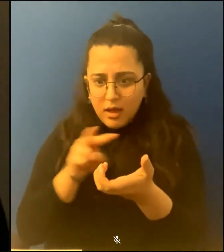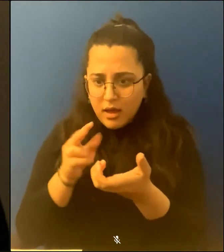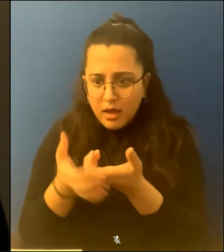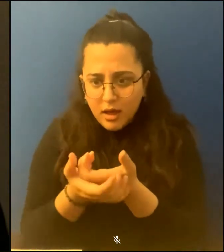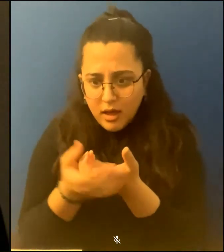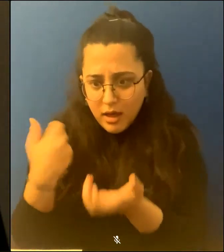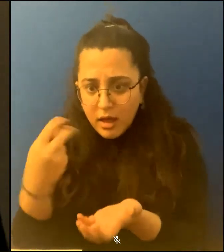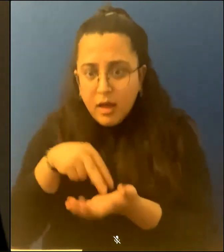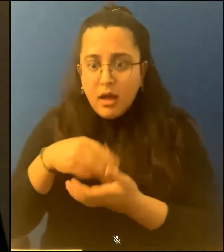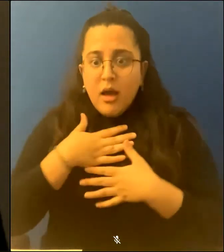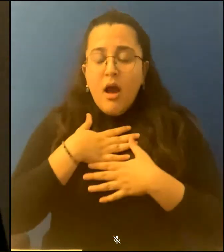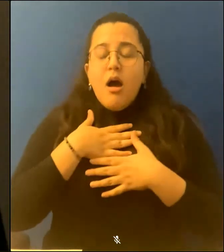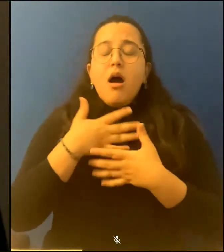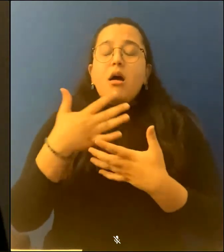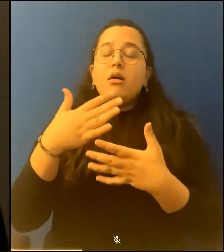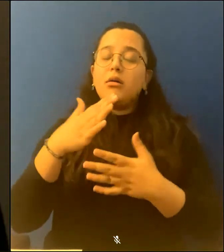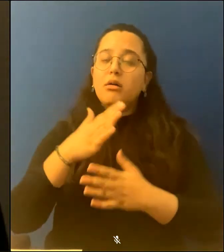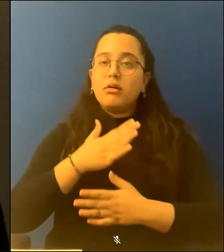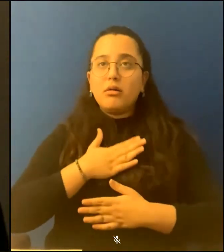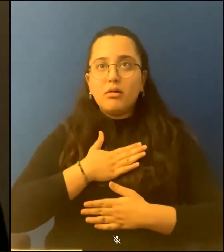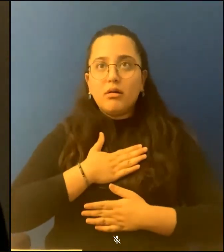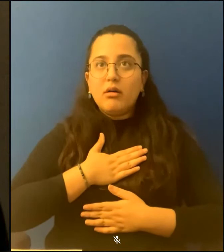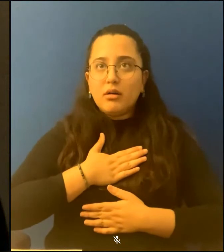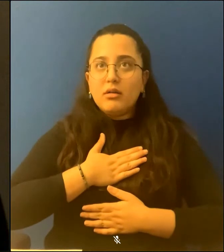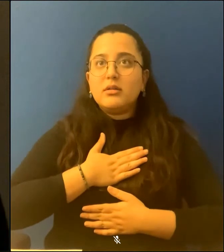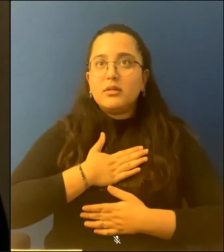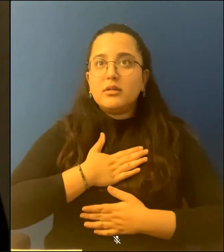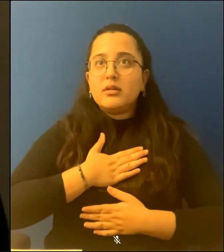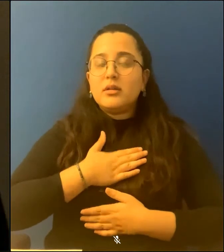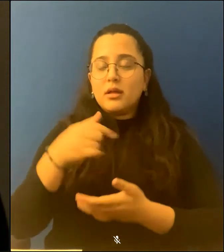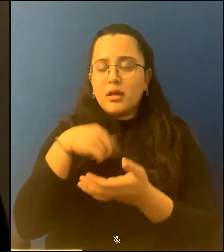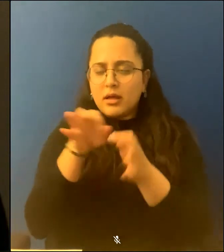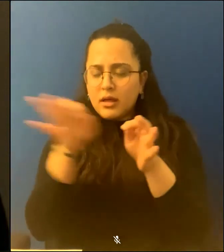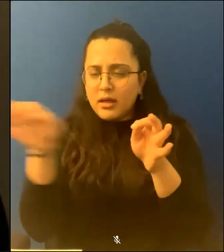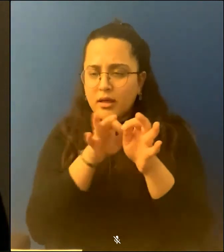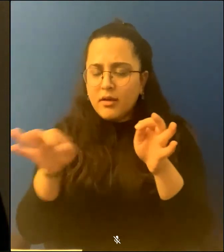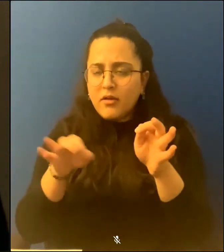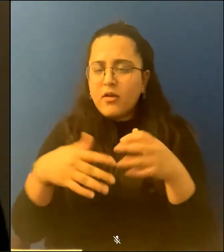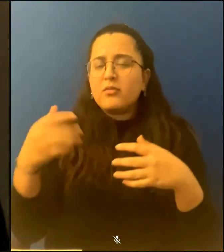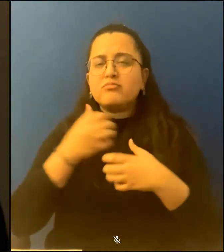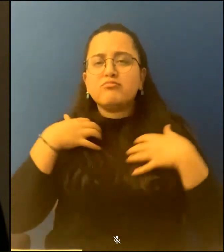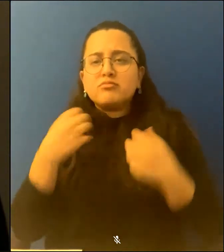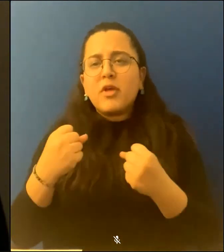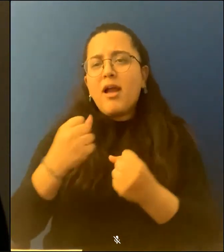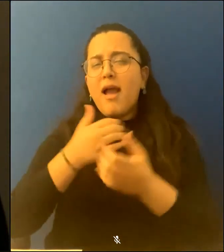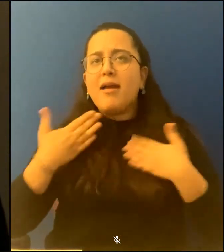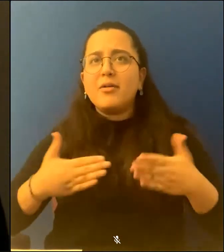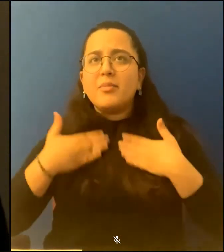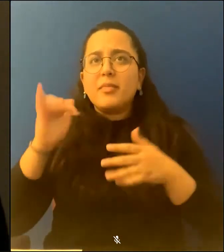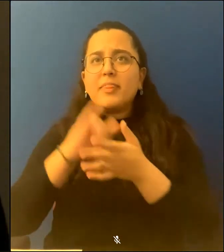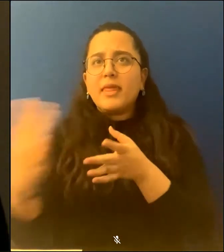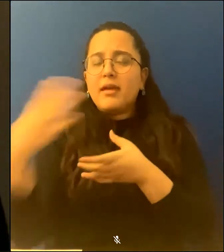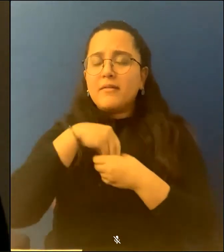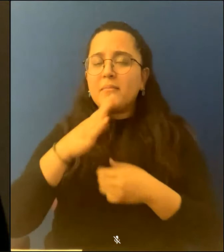up, let one deep exhale when I came to the lines of all fearless happiness from which reaches my life.